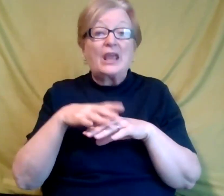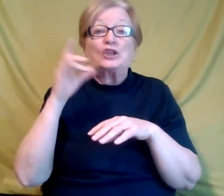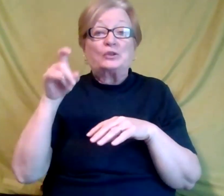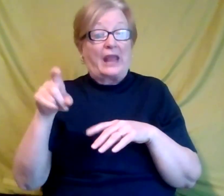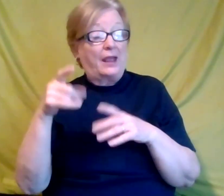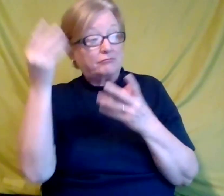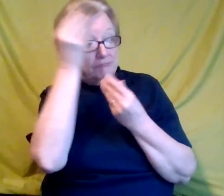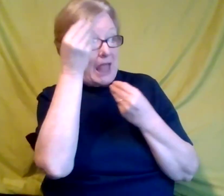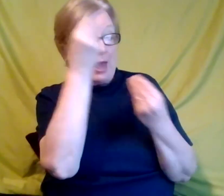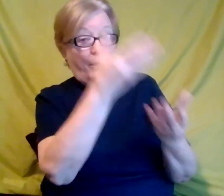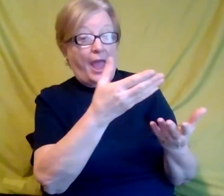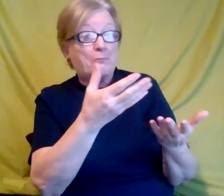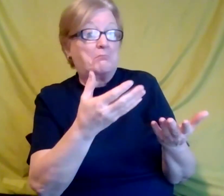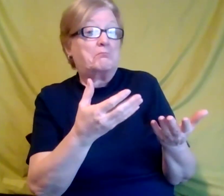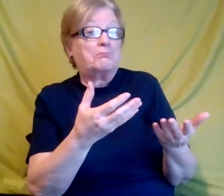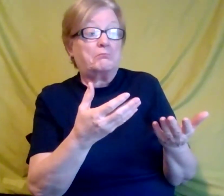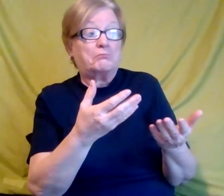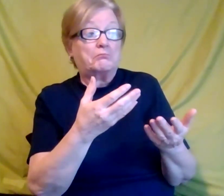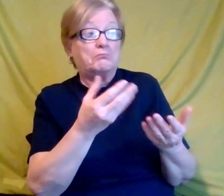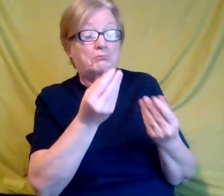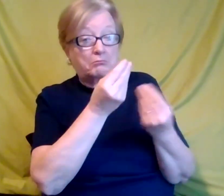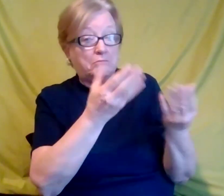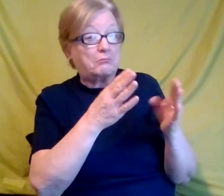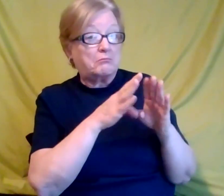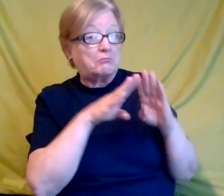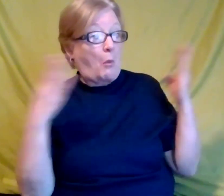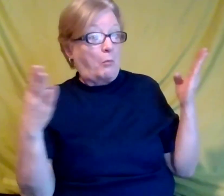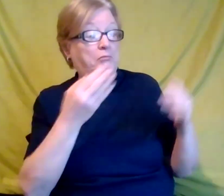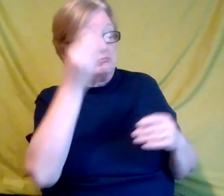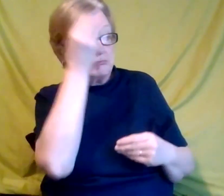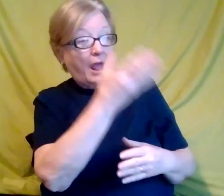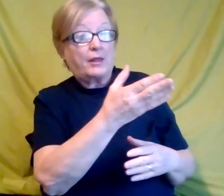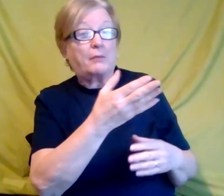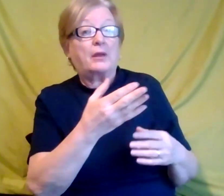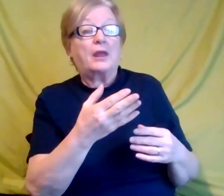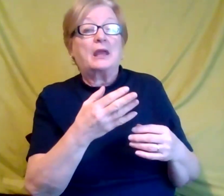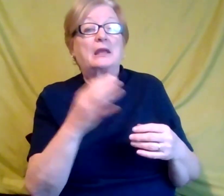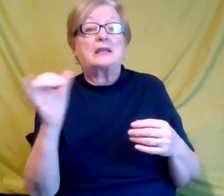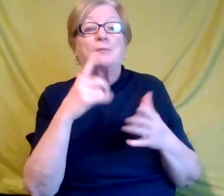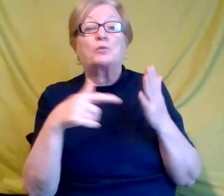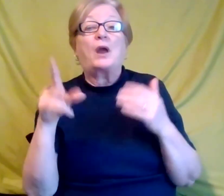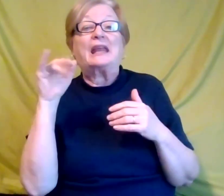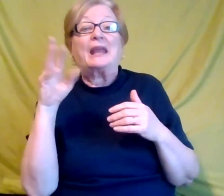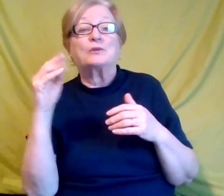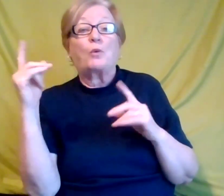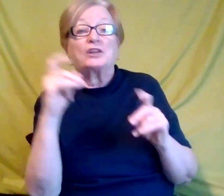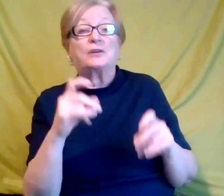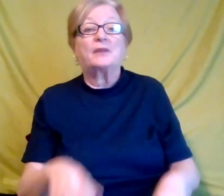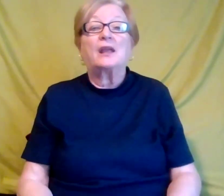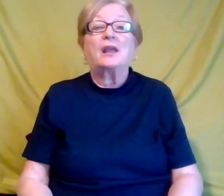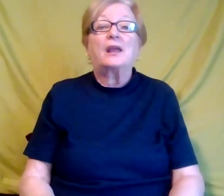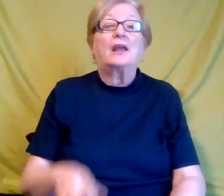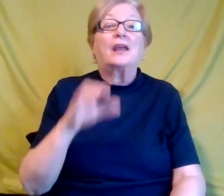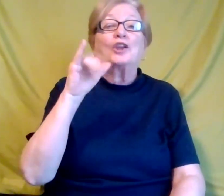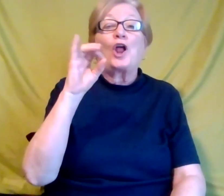uh, you know, to help them understand better goes to, uh, Kim's question. I, I always say, uh, Hey,